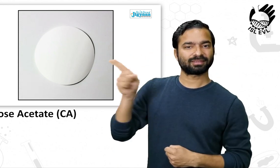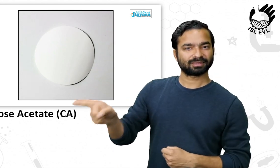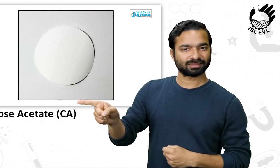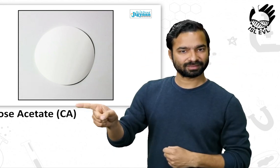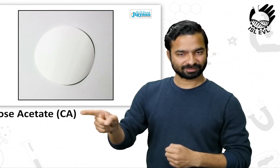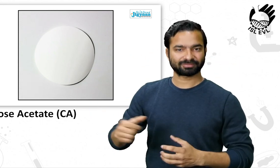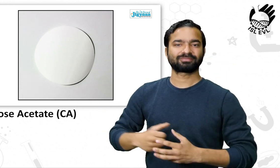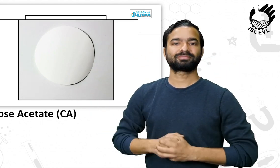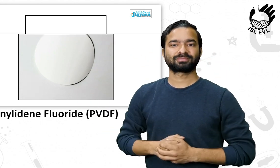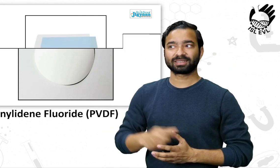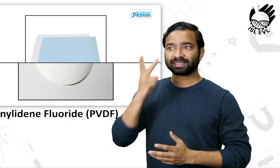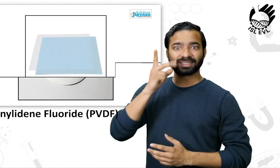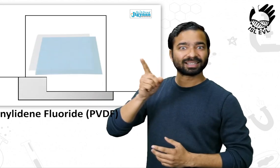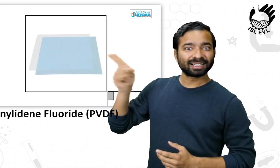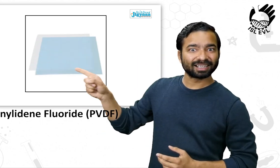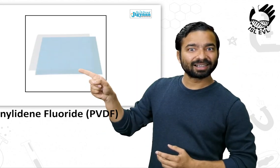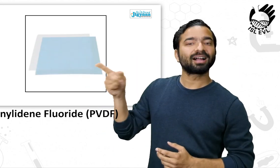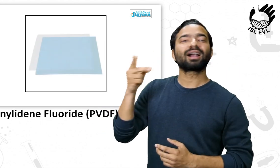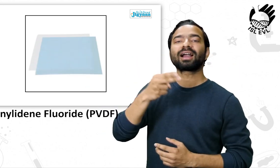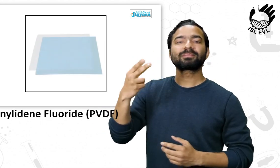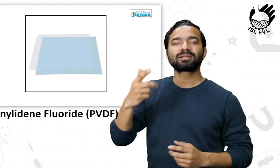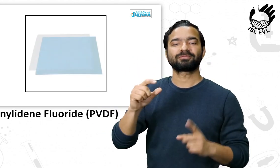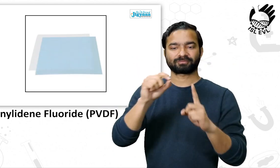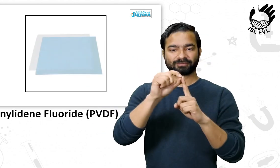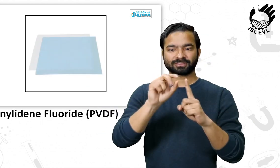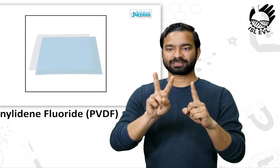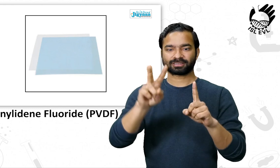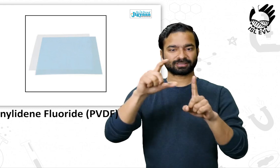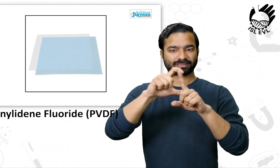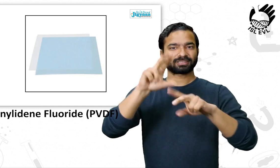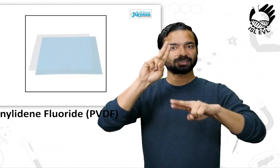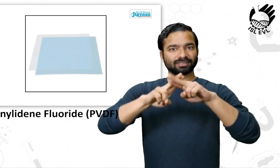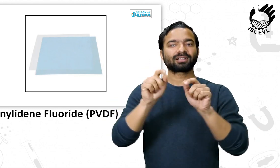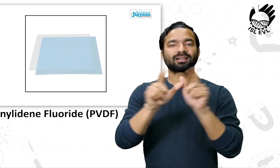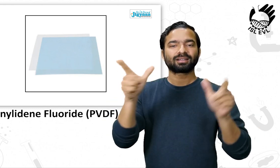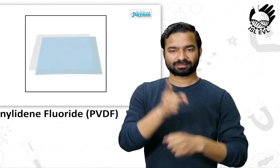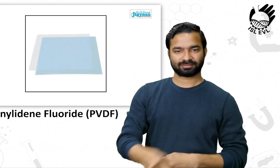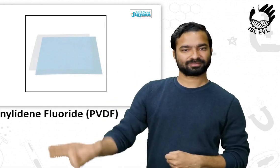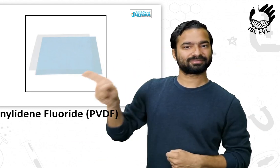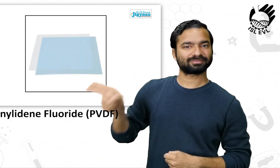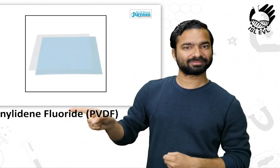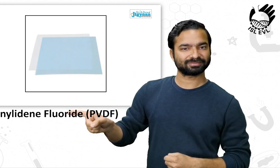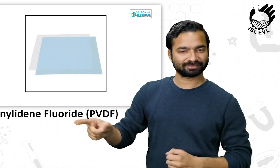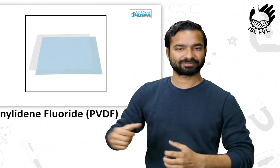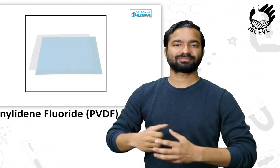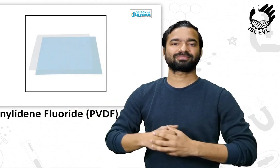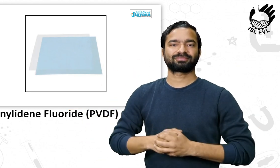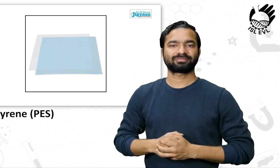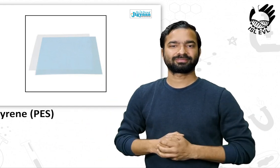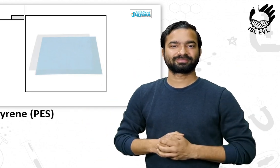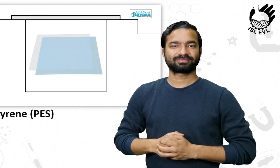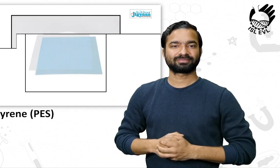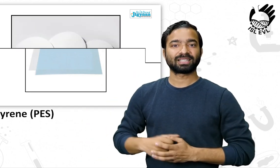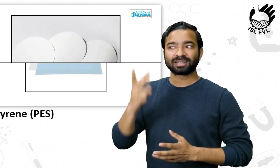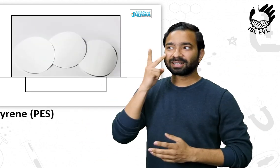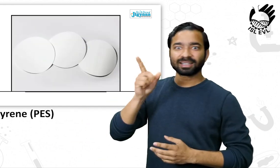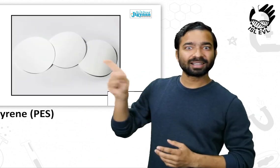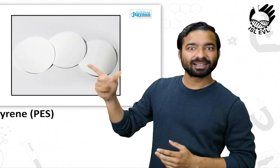CA, polyvinylidine fluoride, PVDF,